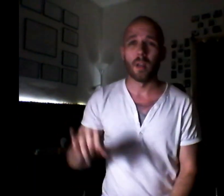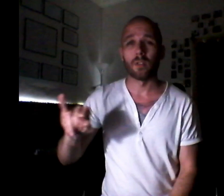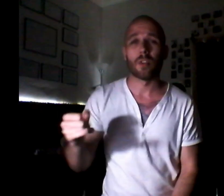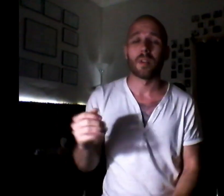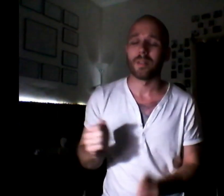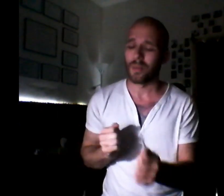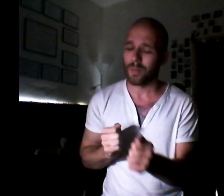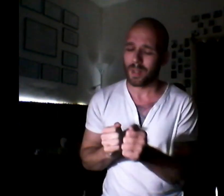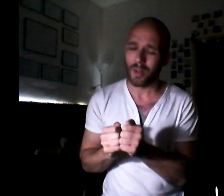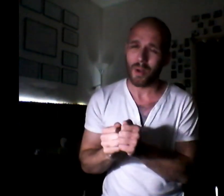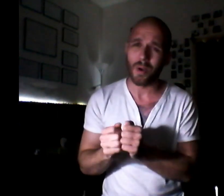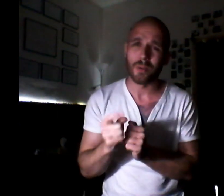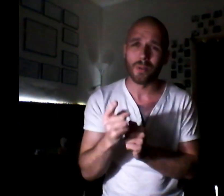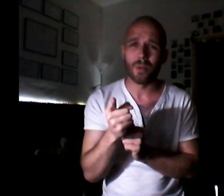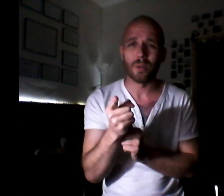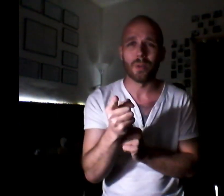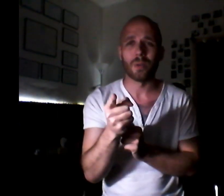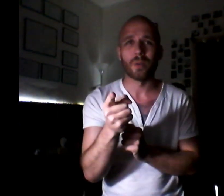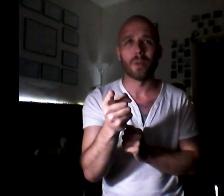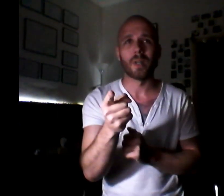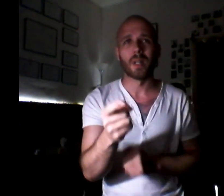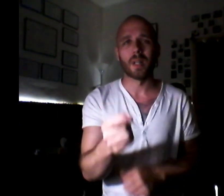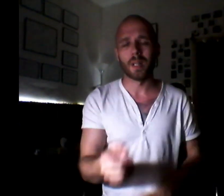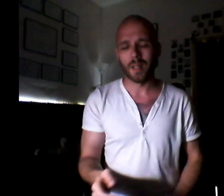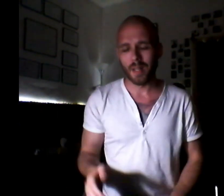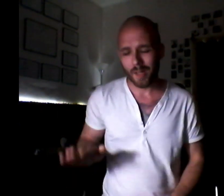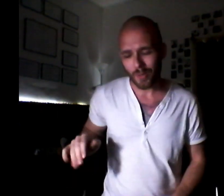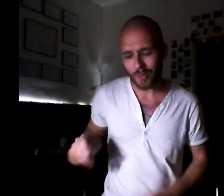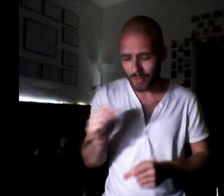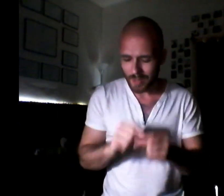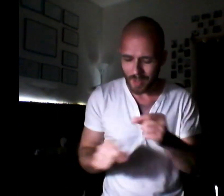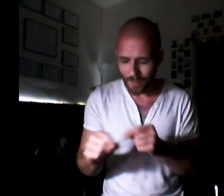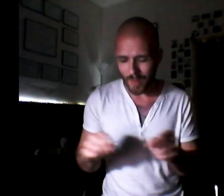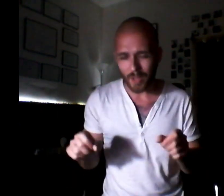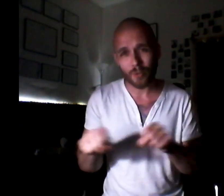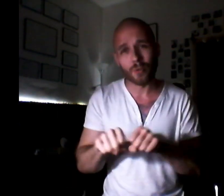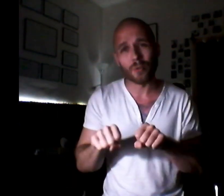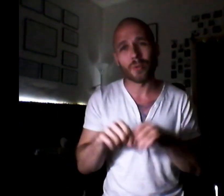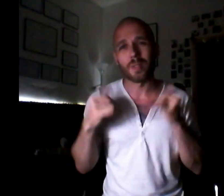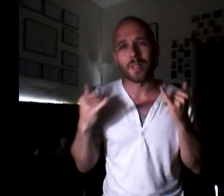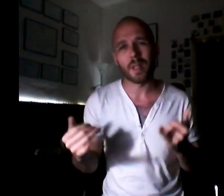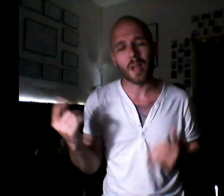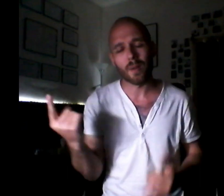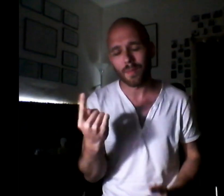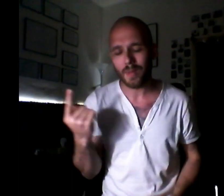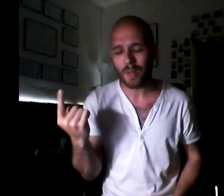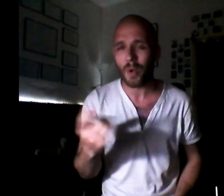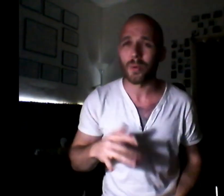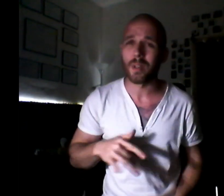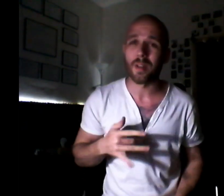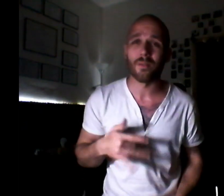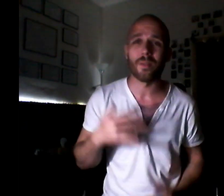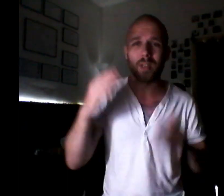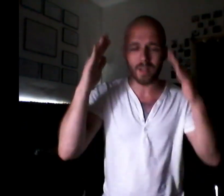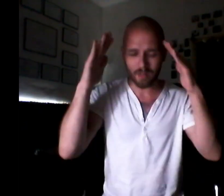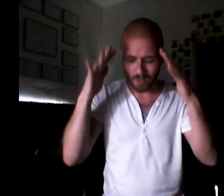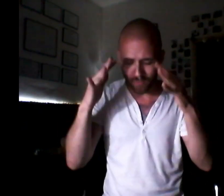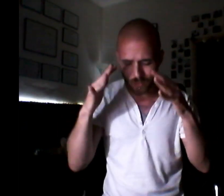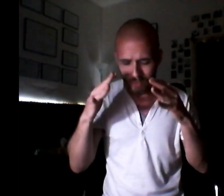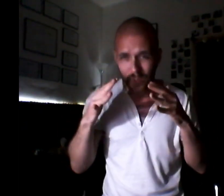Just to be close to you Used to turn my shoes Now I'm all alone and I feel the